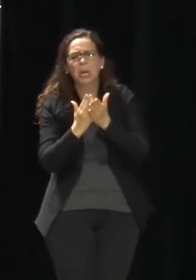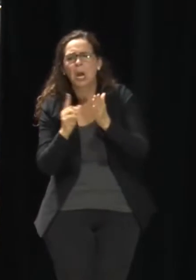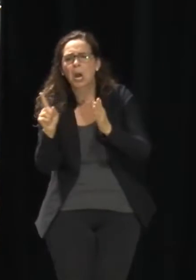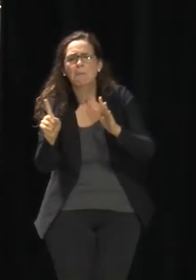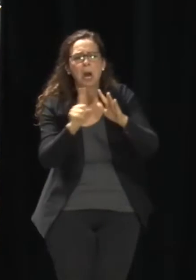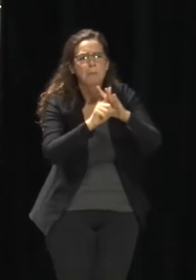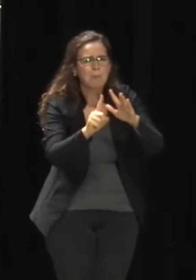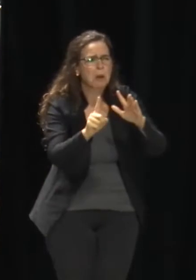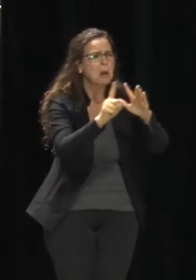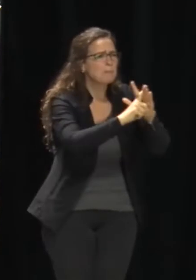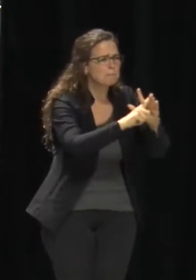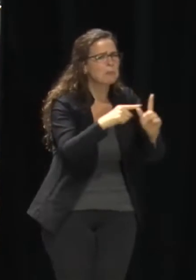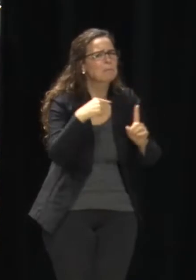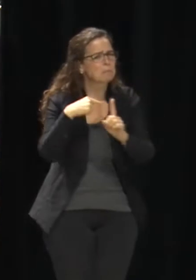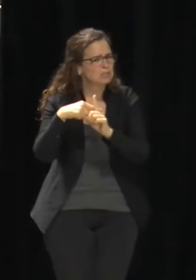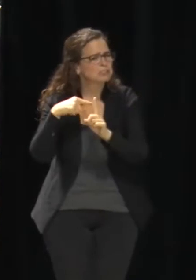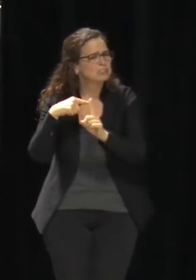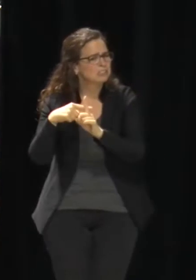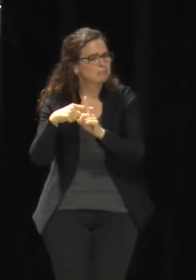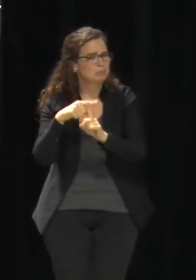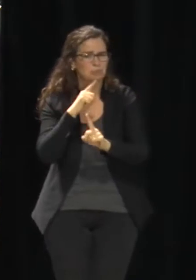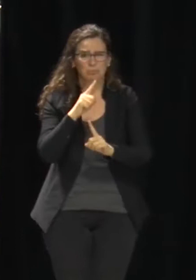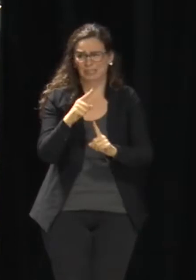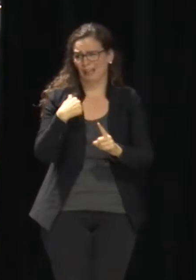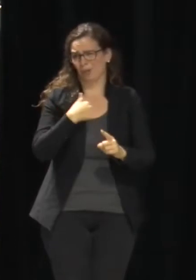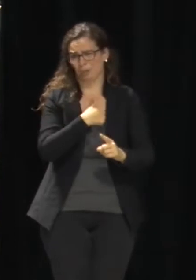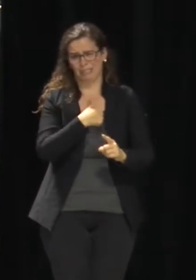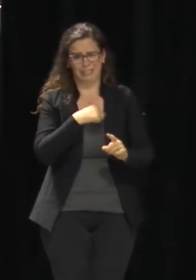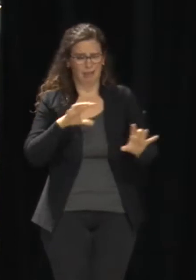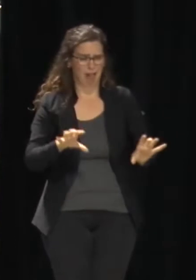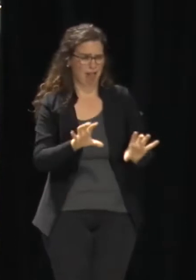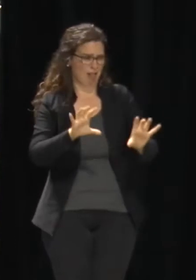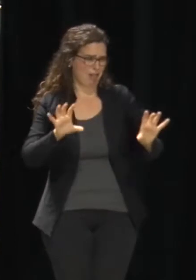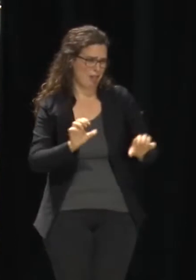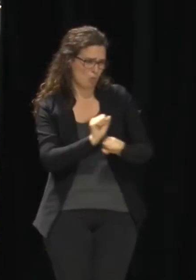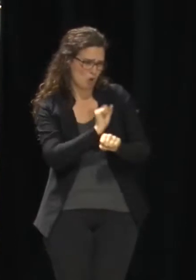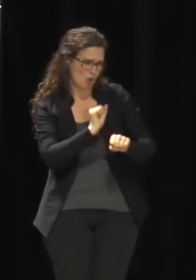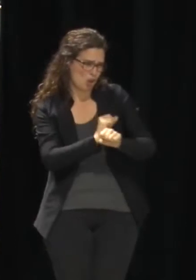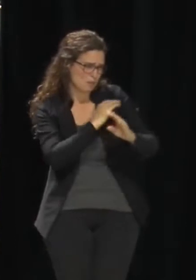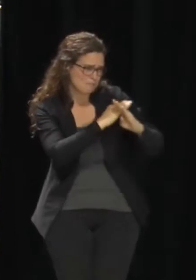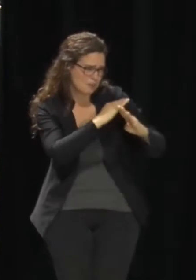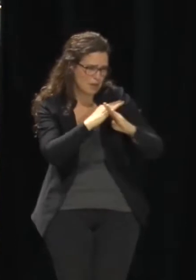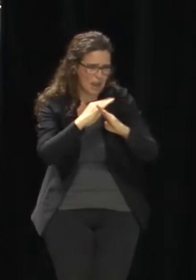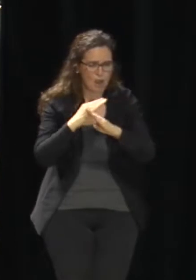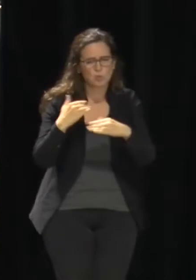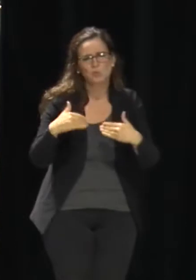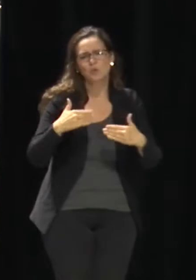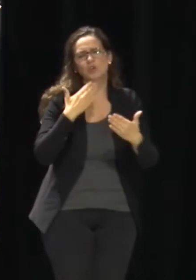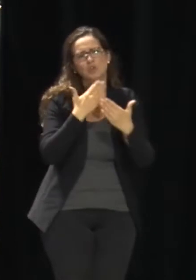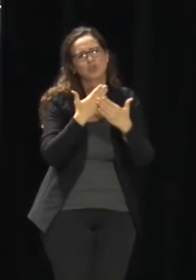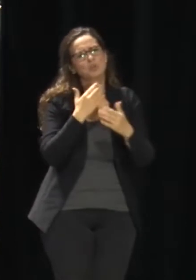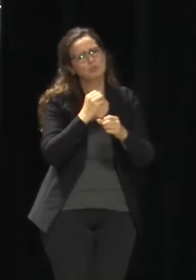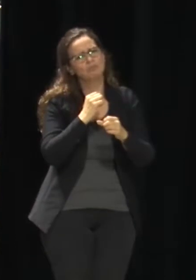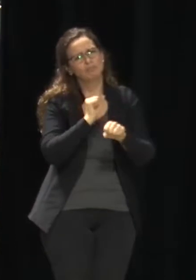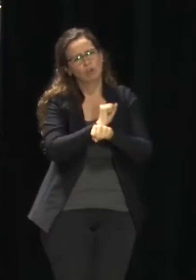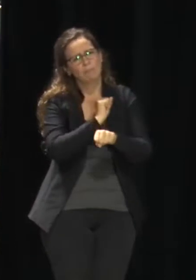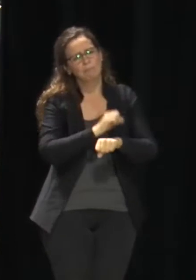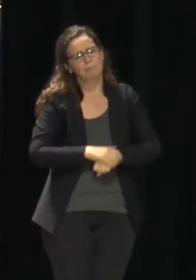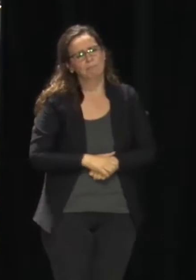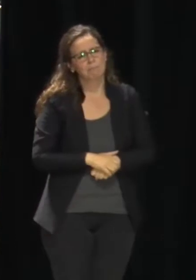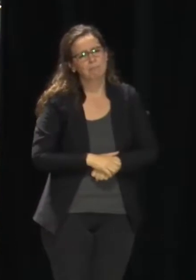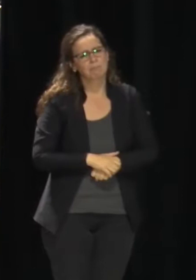good position. Looking at hospitalization numbers, 10 of our residents are in the hospital related to COVID-19.